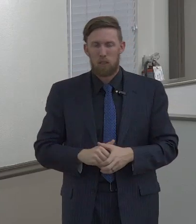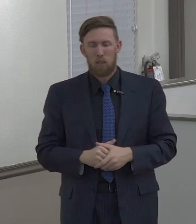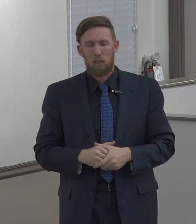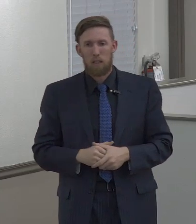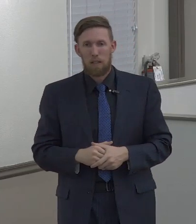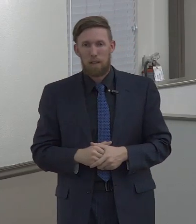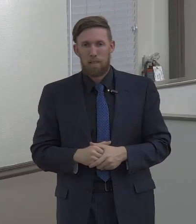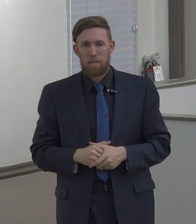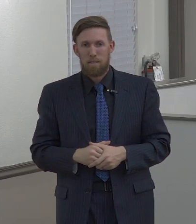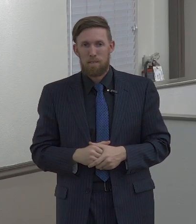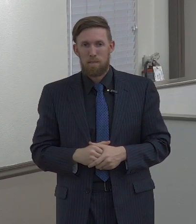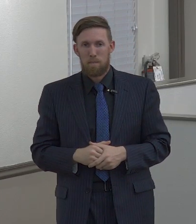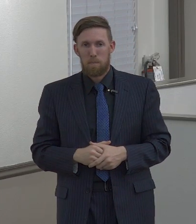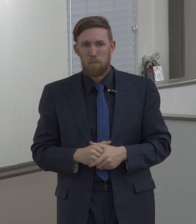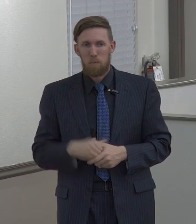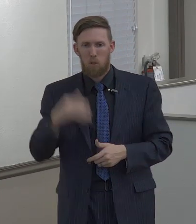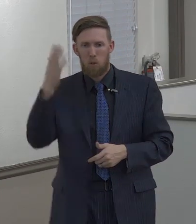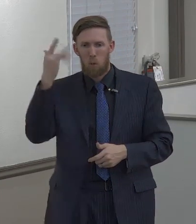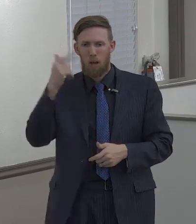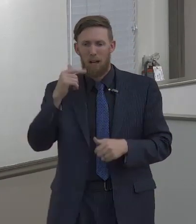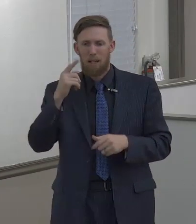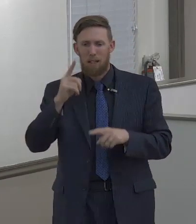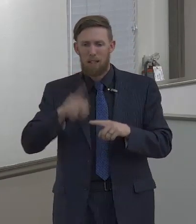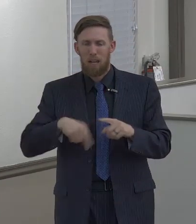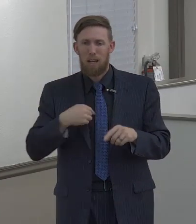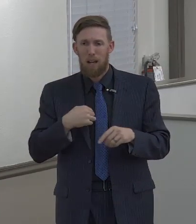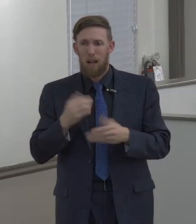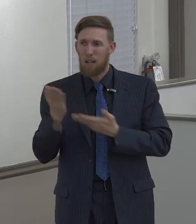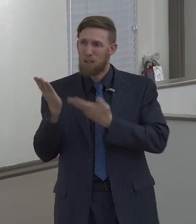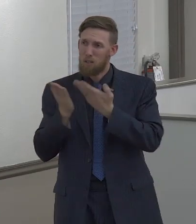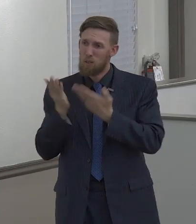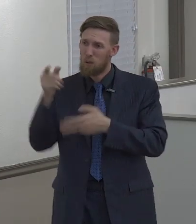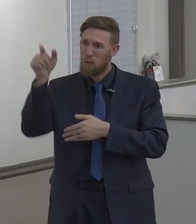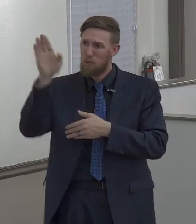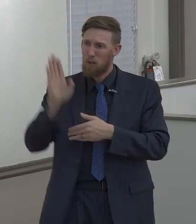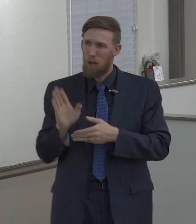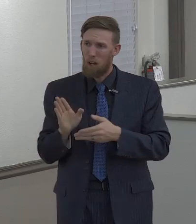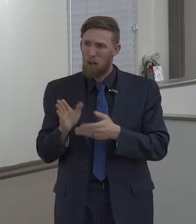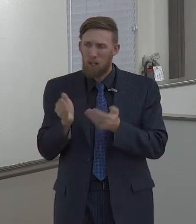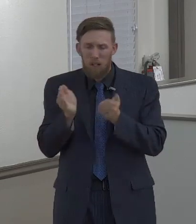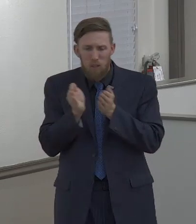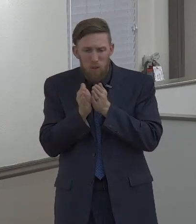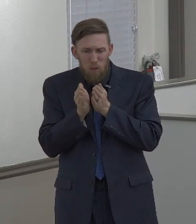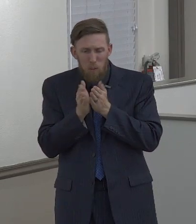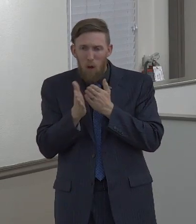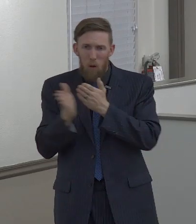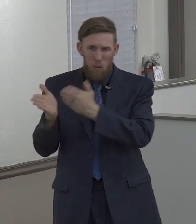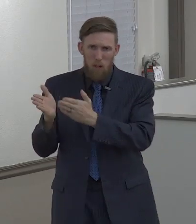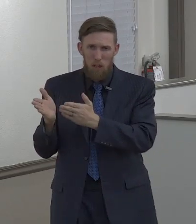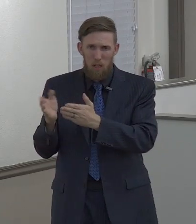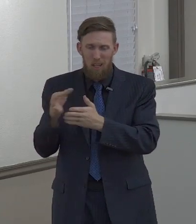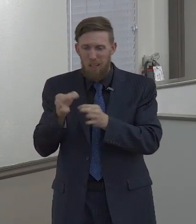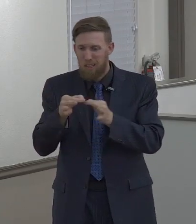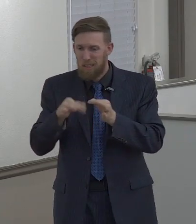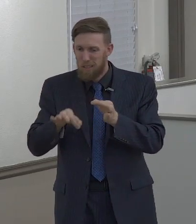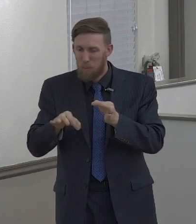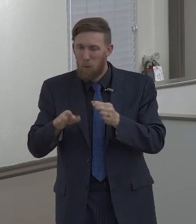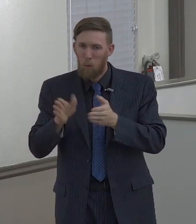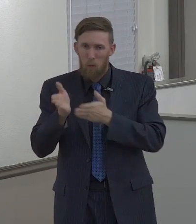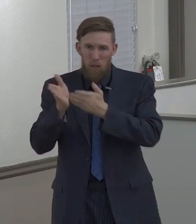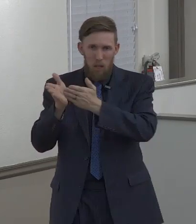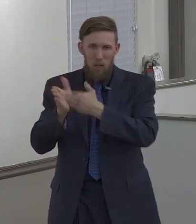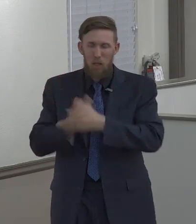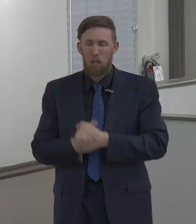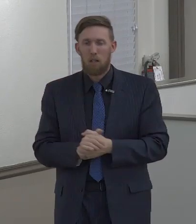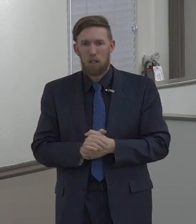Is it too hard for us to serve God in some simple way? Is it too much for us to